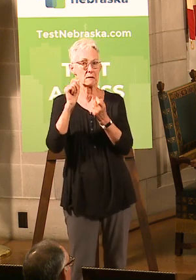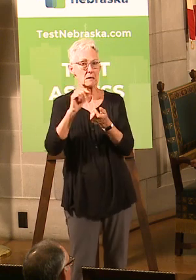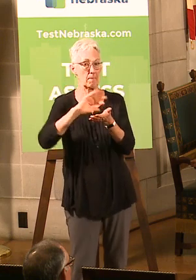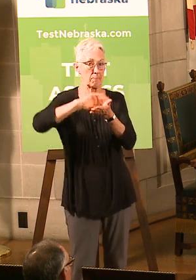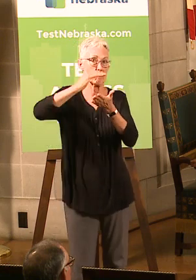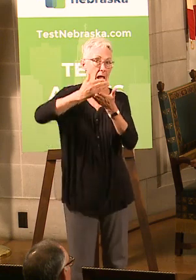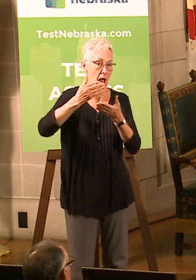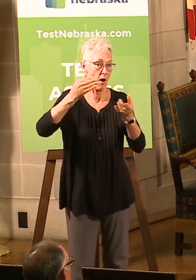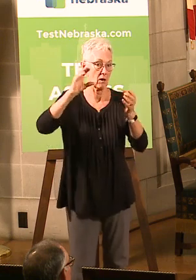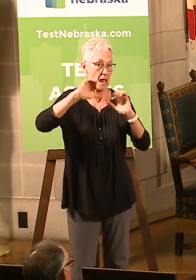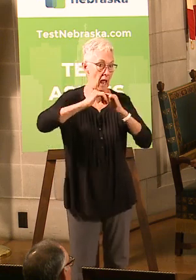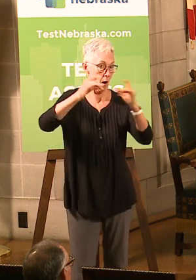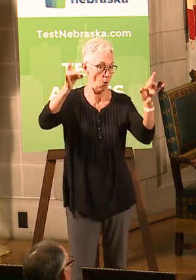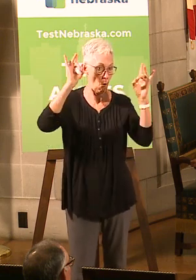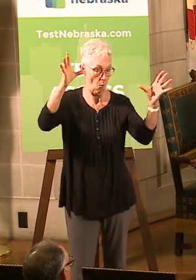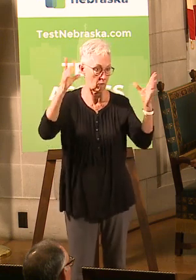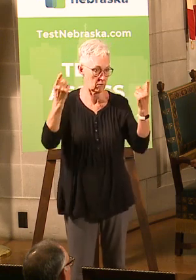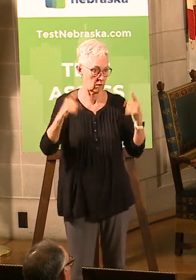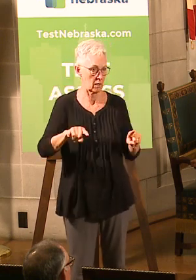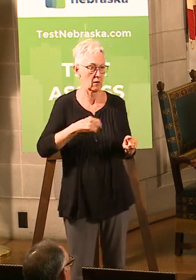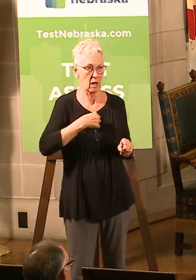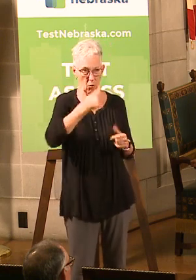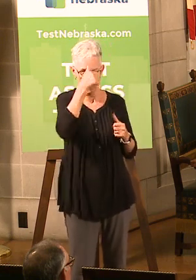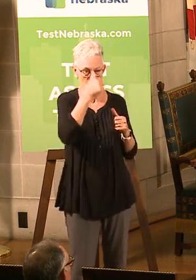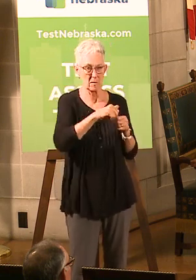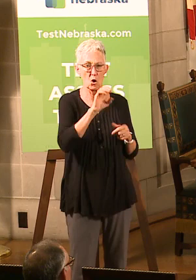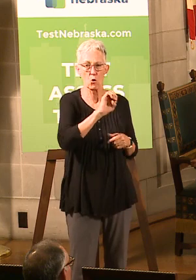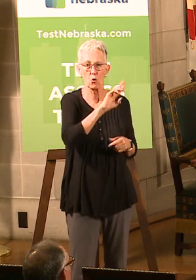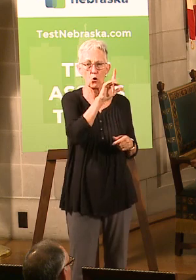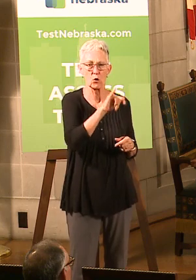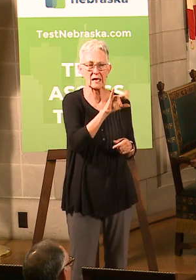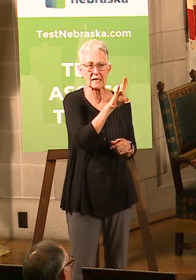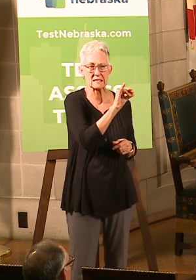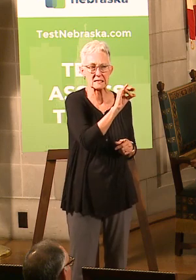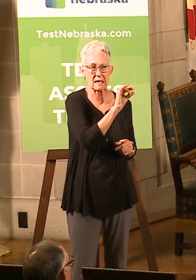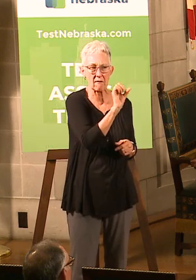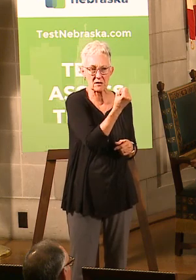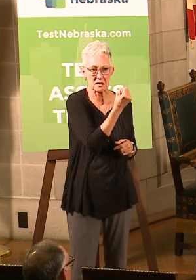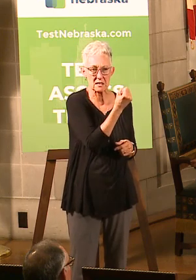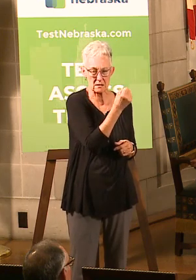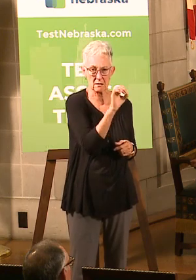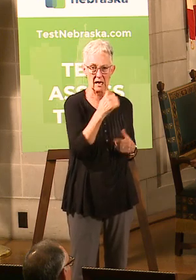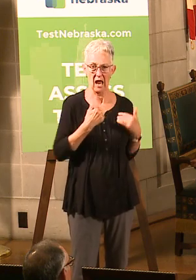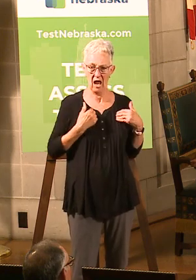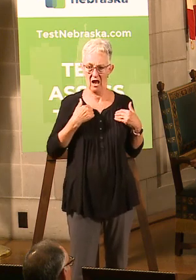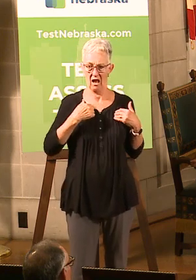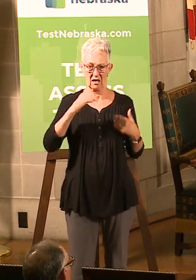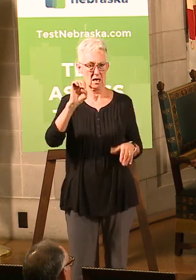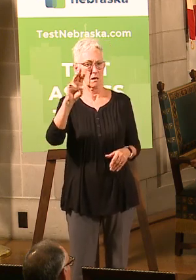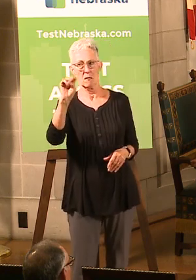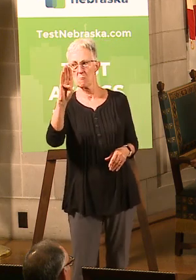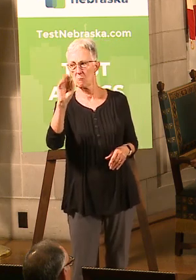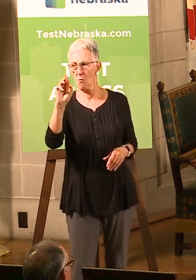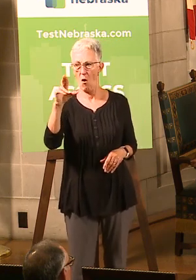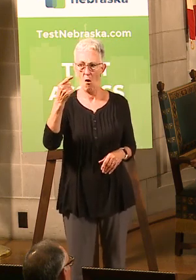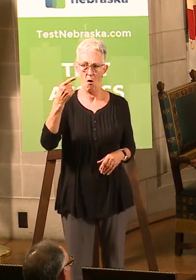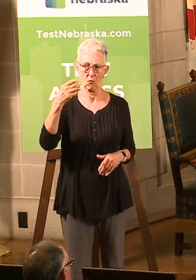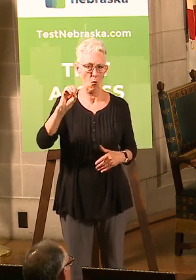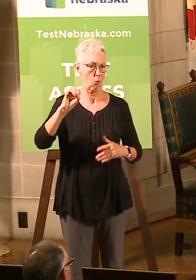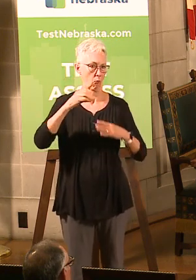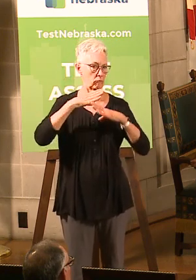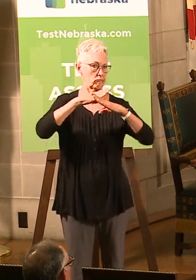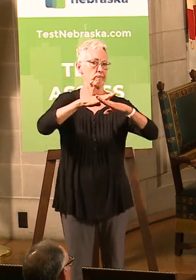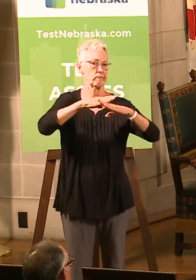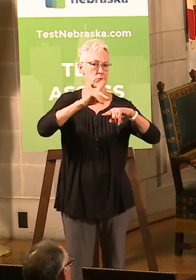remember in the early 70s when a grain embargo took place and the grain markets just fell apart completely. Of course, that was a different time, so